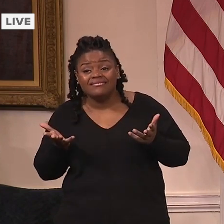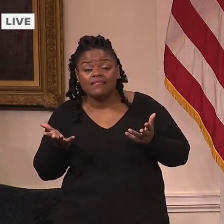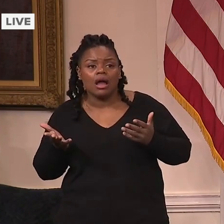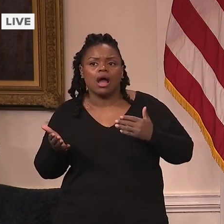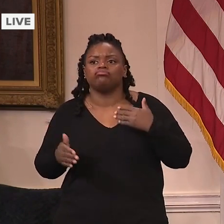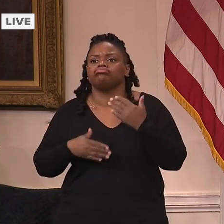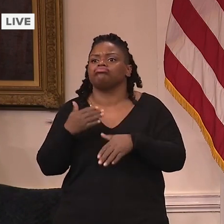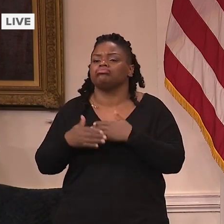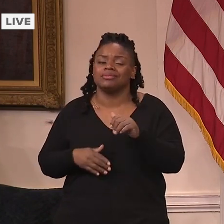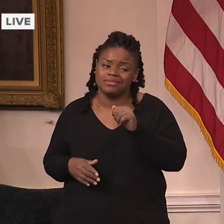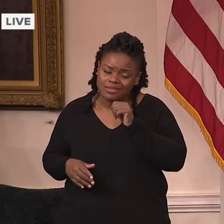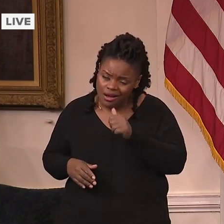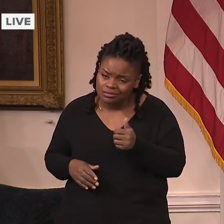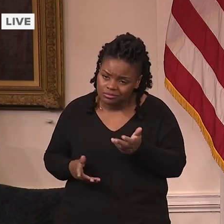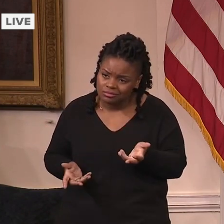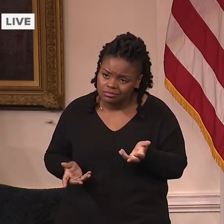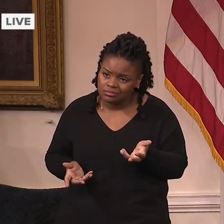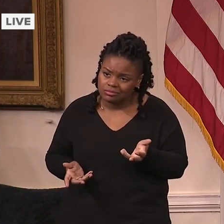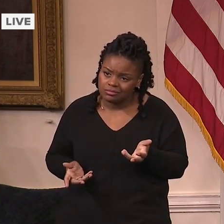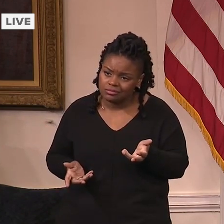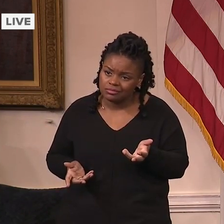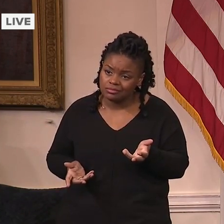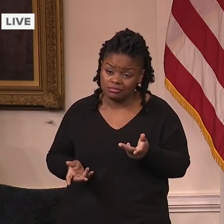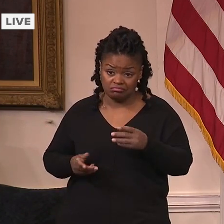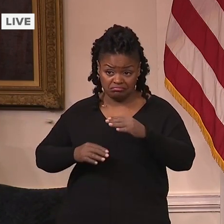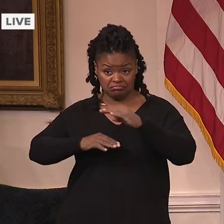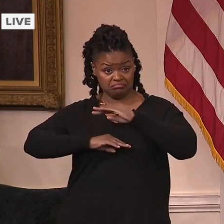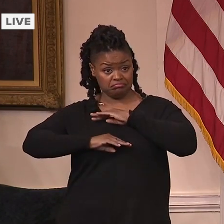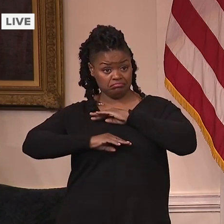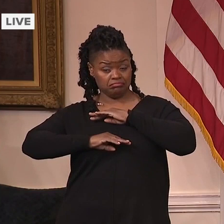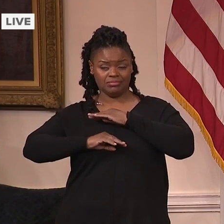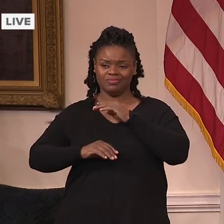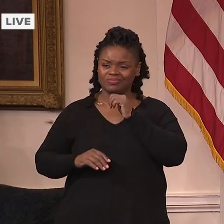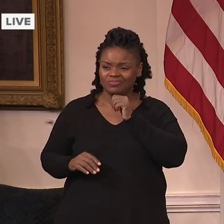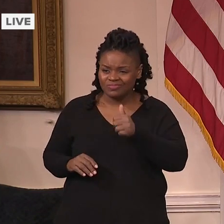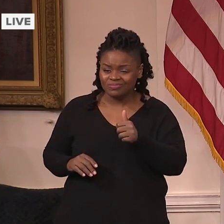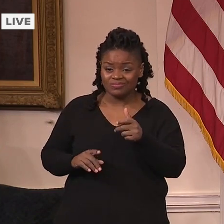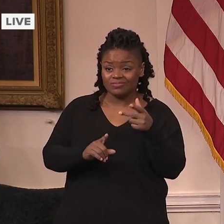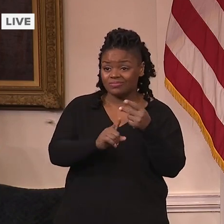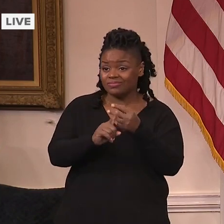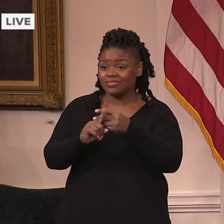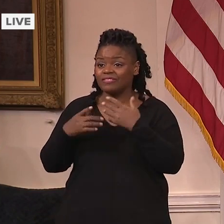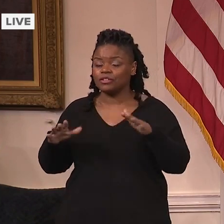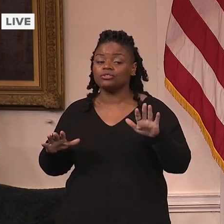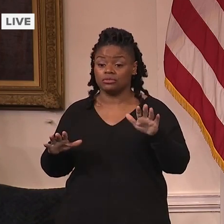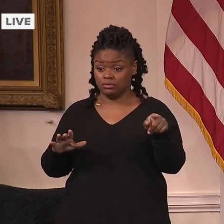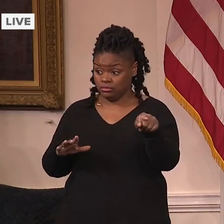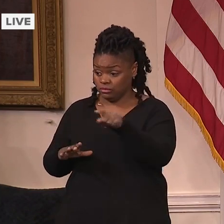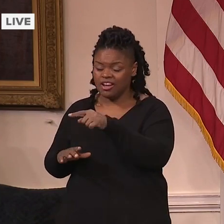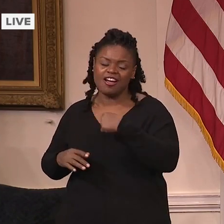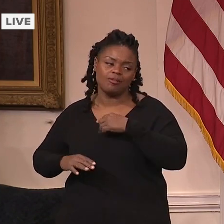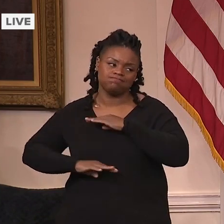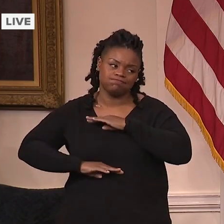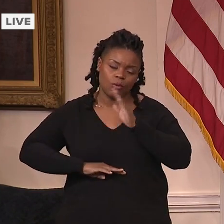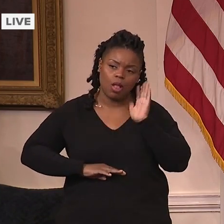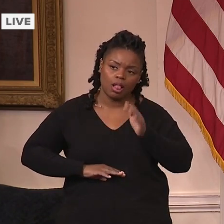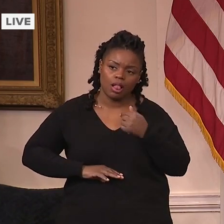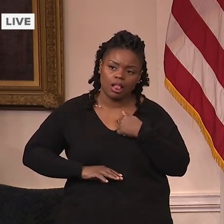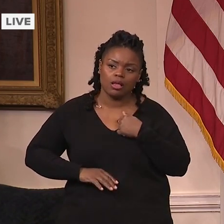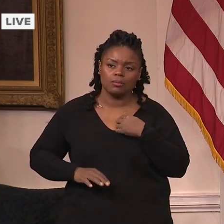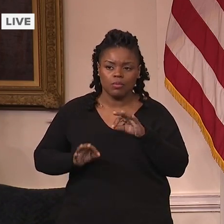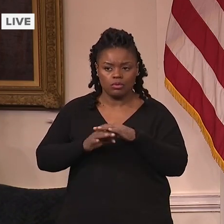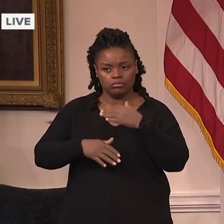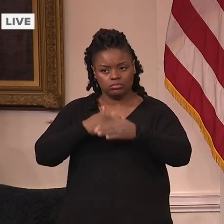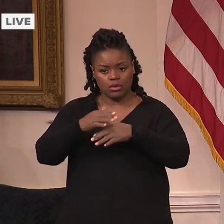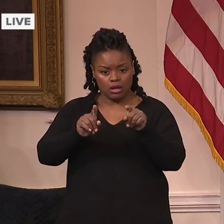not going to look, I'm not going to be happy until we're done. And I'm going to keep pushing and driving, you know, 24 seven. And I'm not going to leave